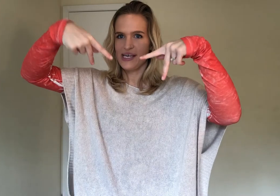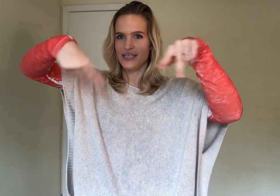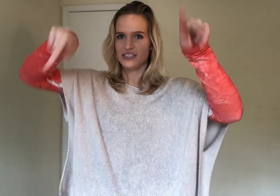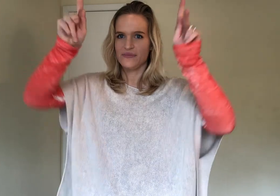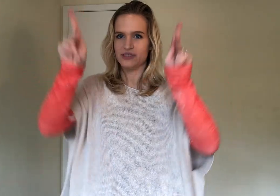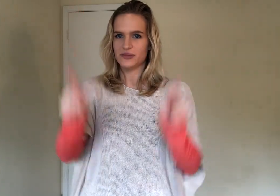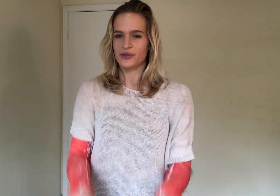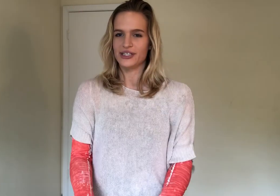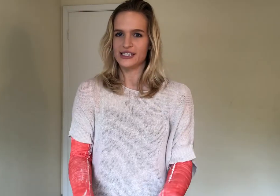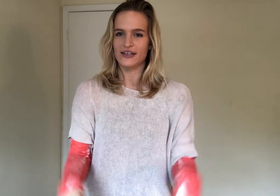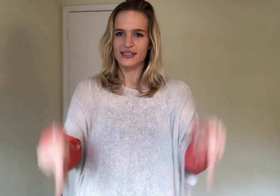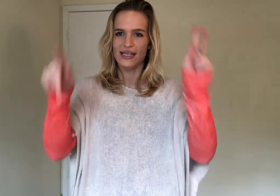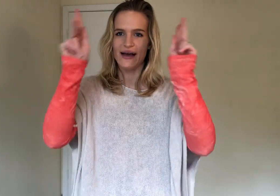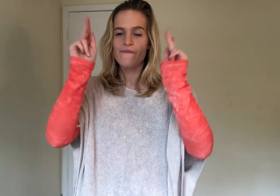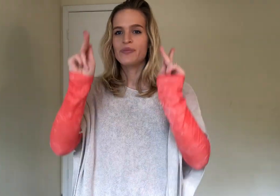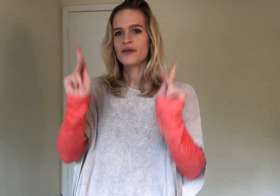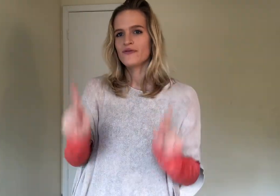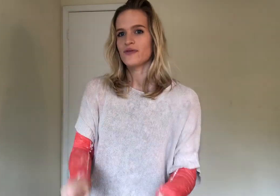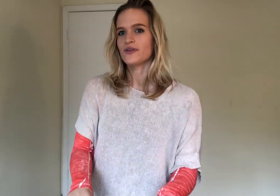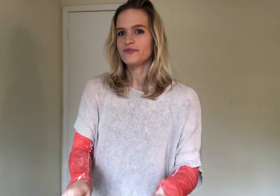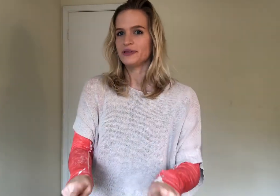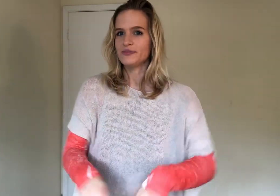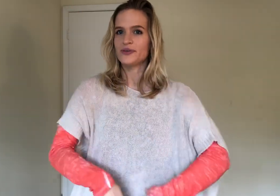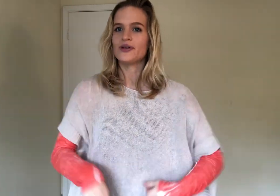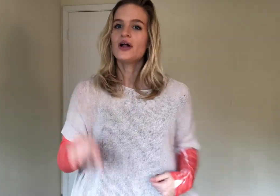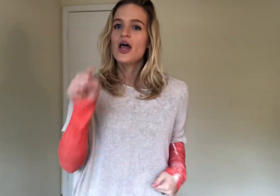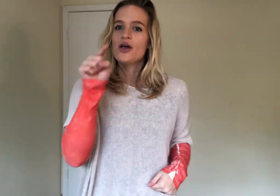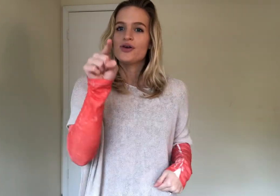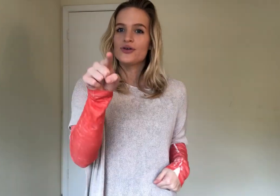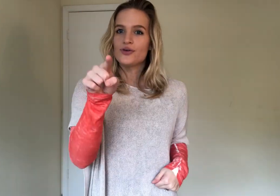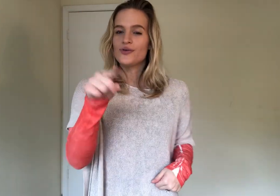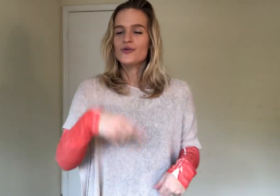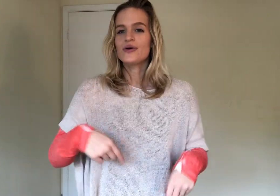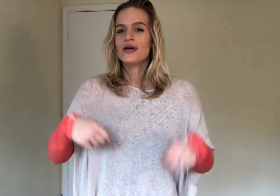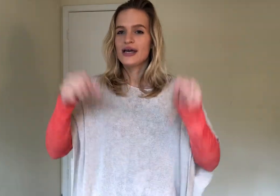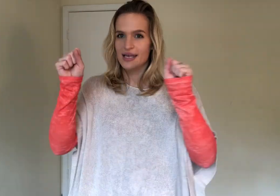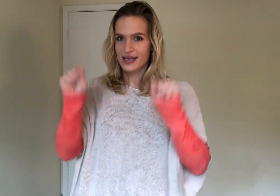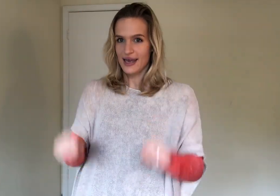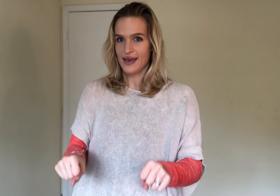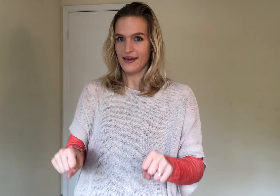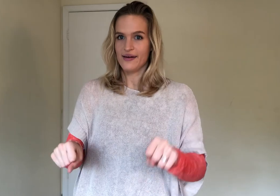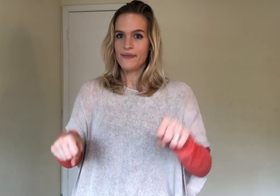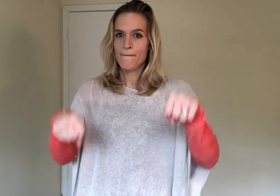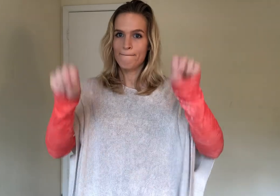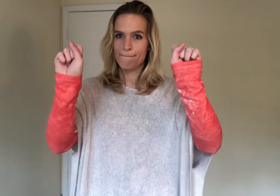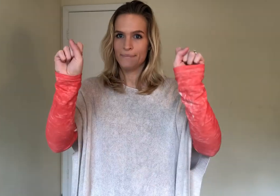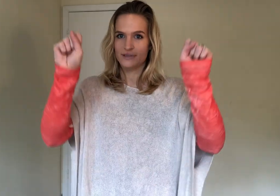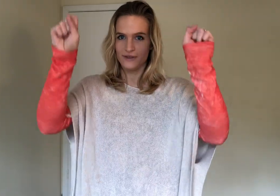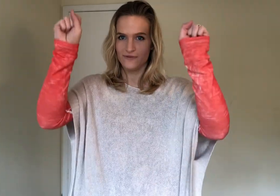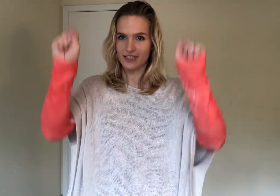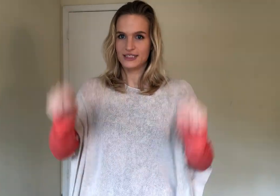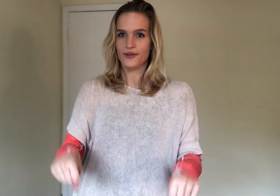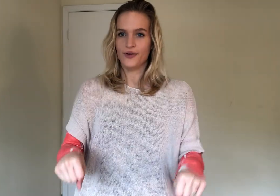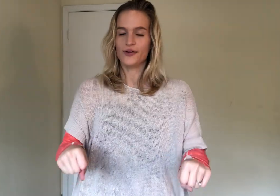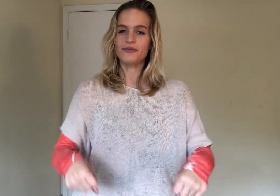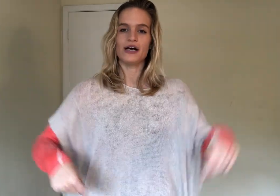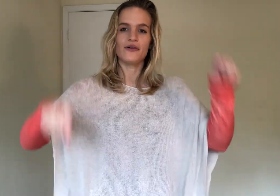handshake and just bring it down like that. Full of people. You can. So fists and throw them down.